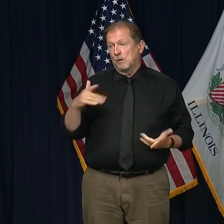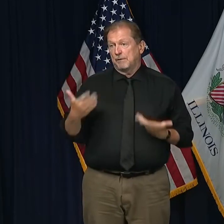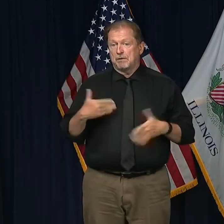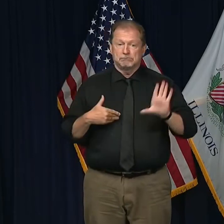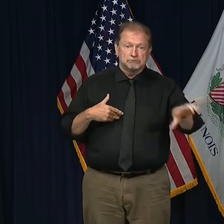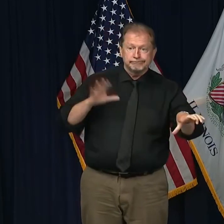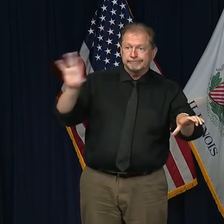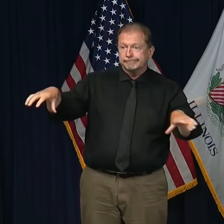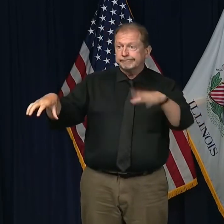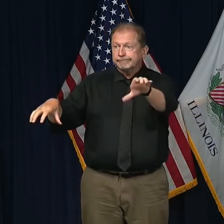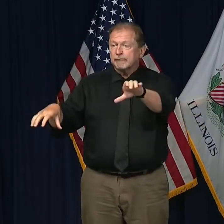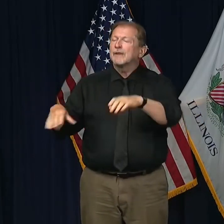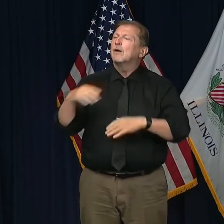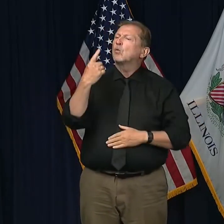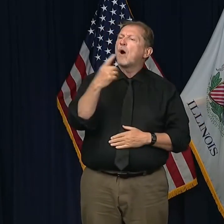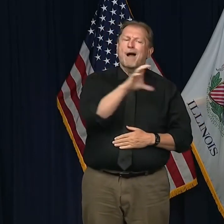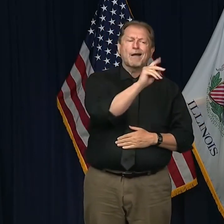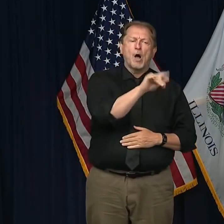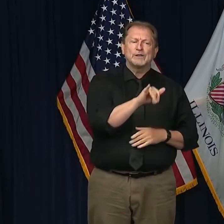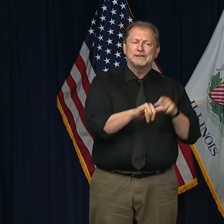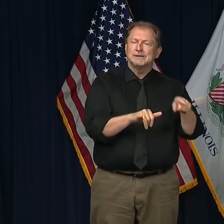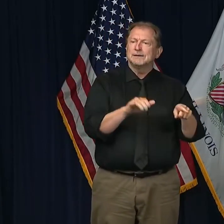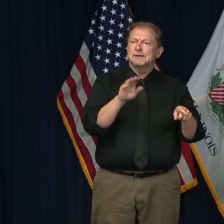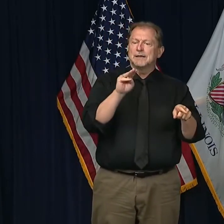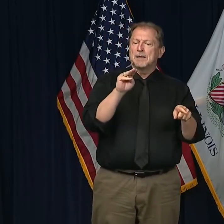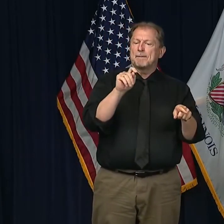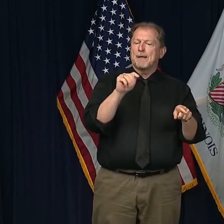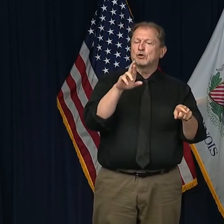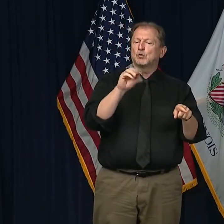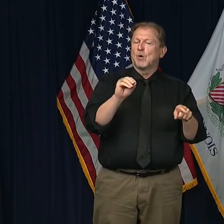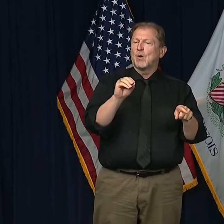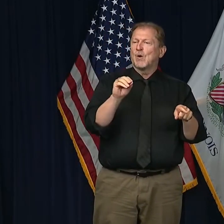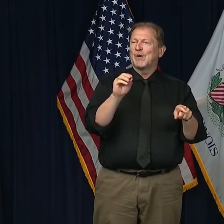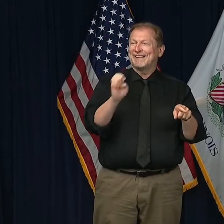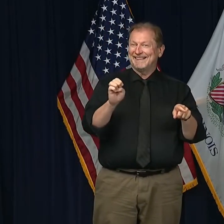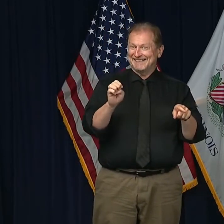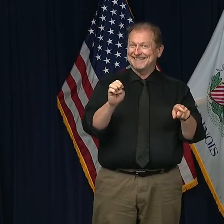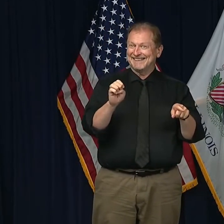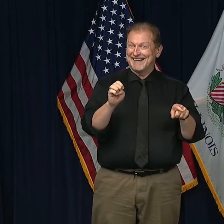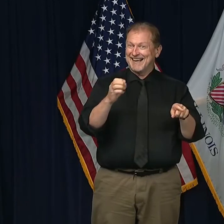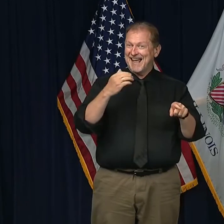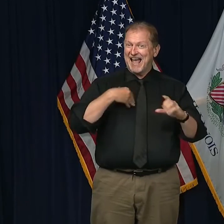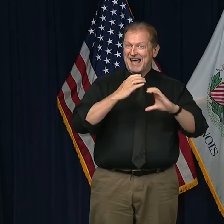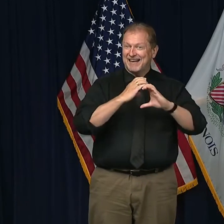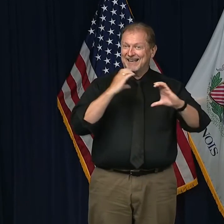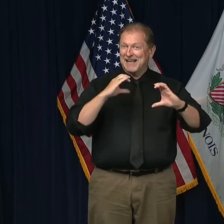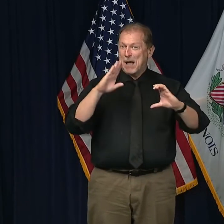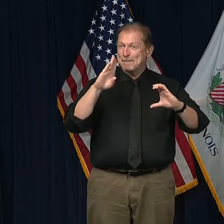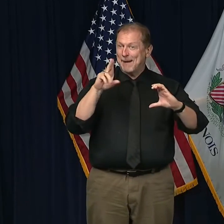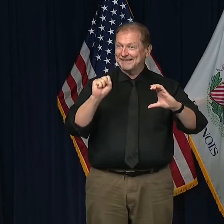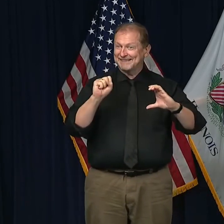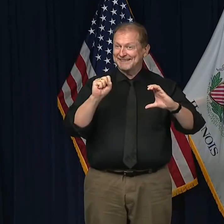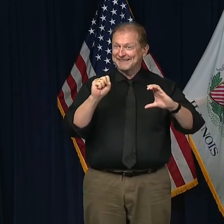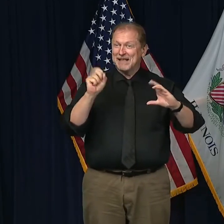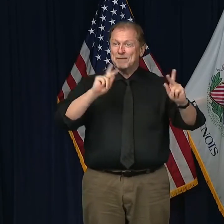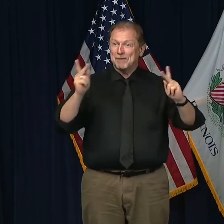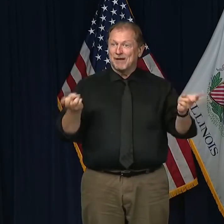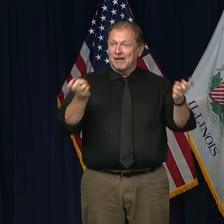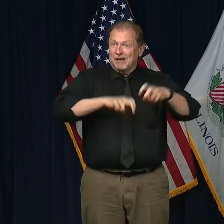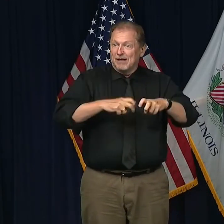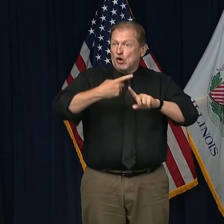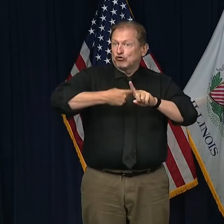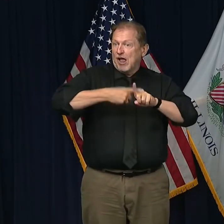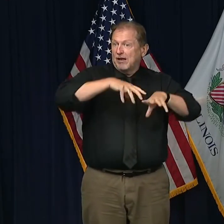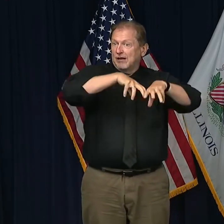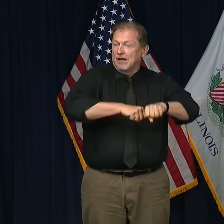about Metro East. There was a party bus. You know, you've heard this story, right, where it got spread as a result of somebody or